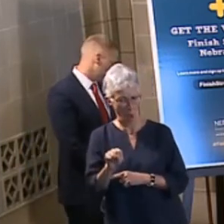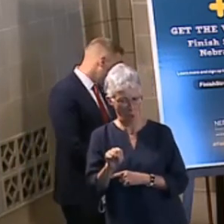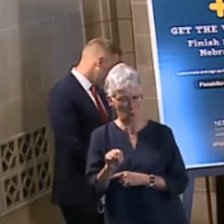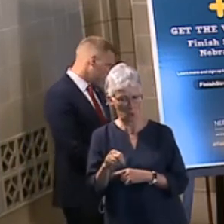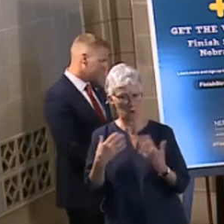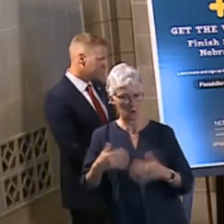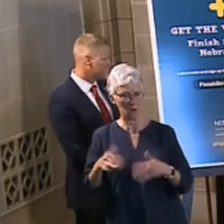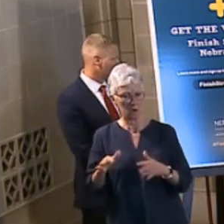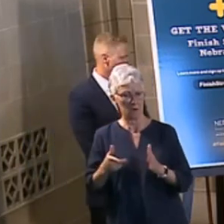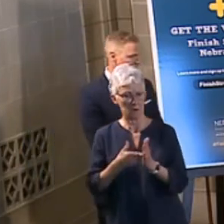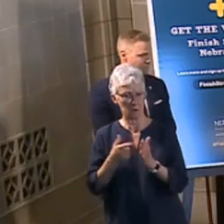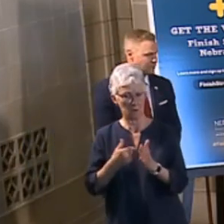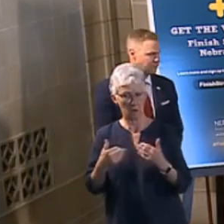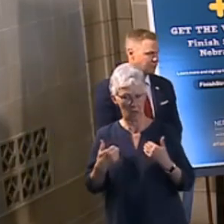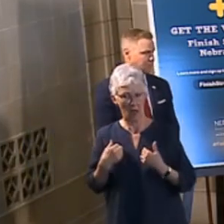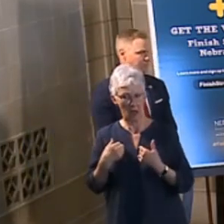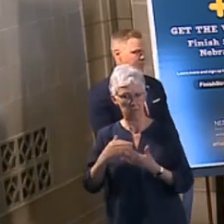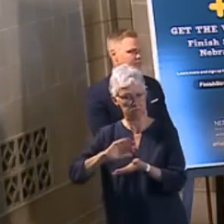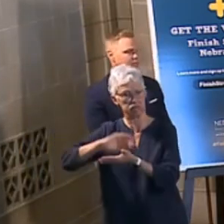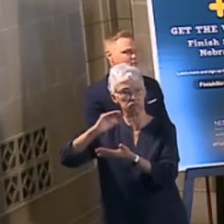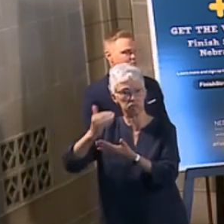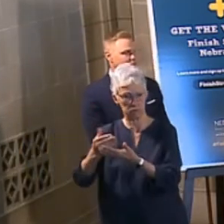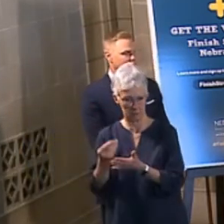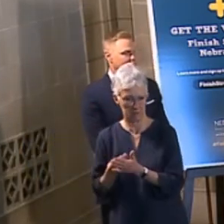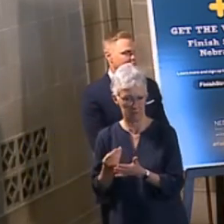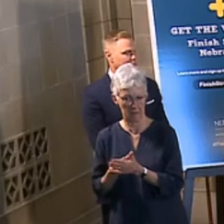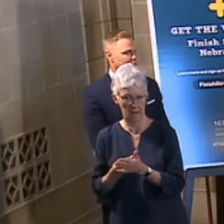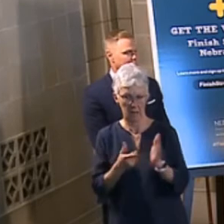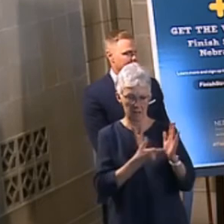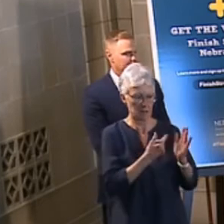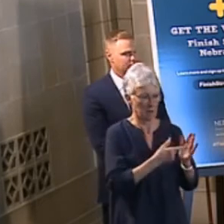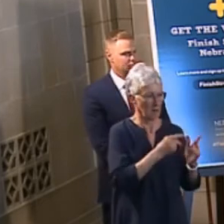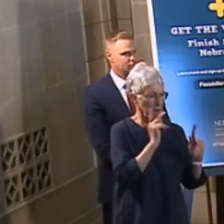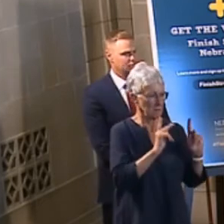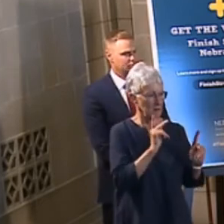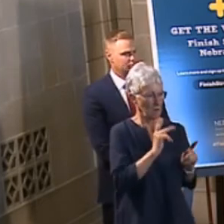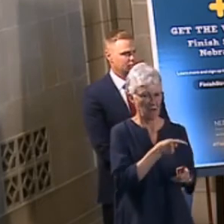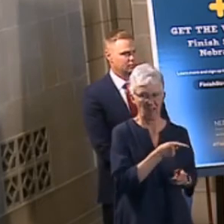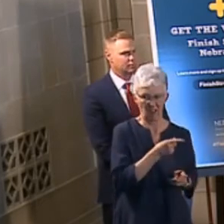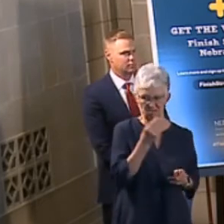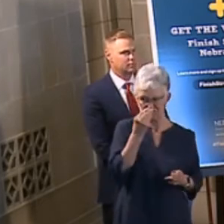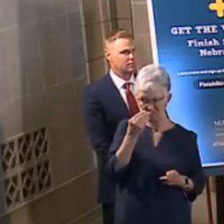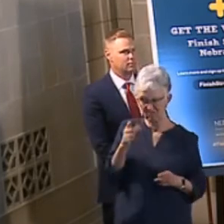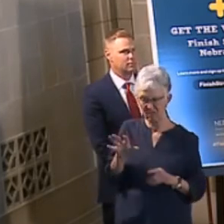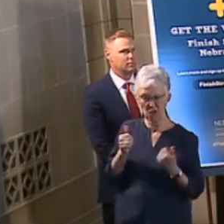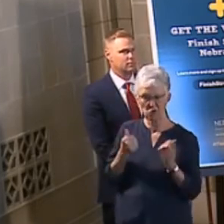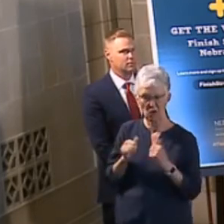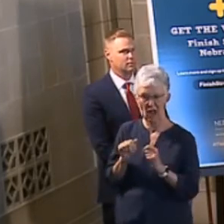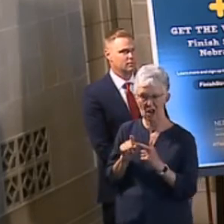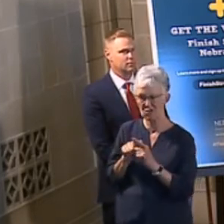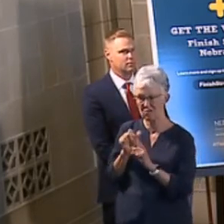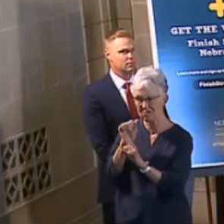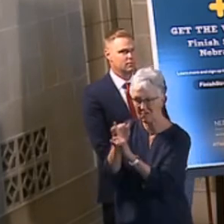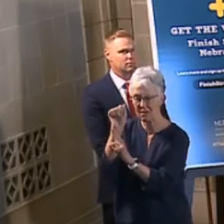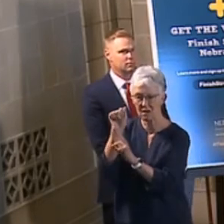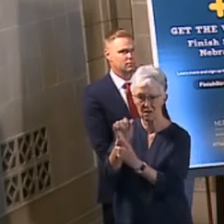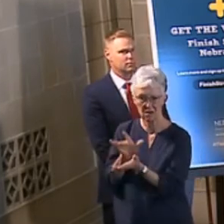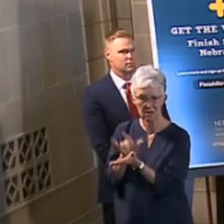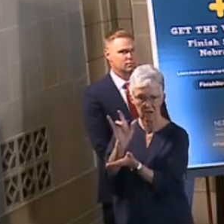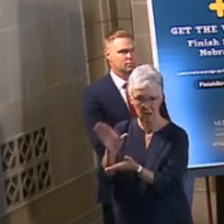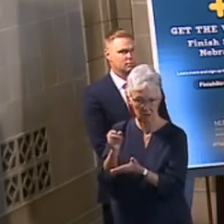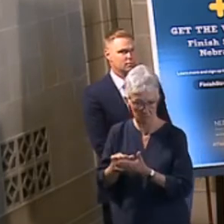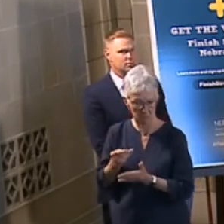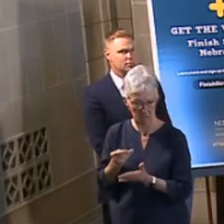target for unscrupulous individuals. The Department has received and continues to receive reports from financial professionals